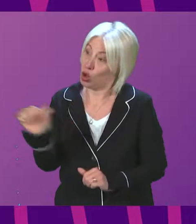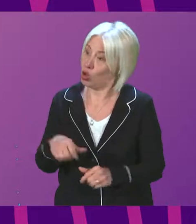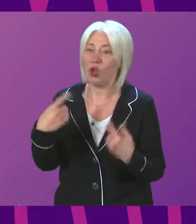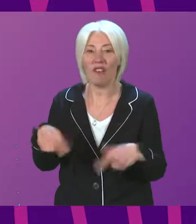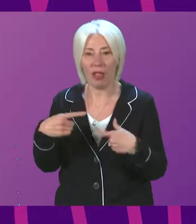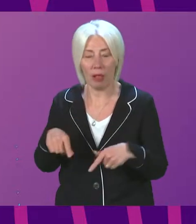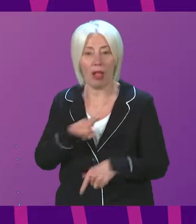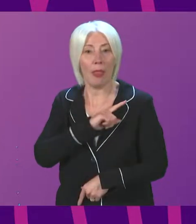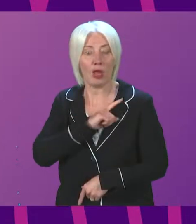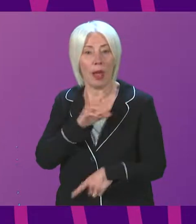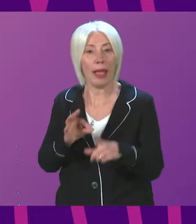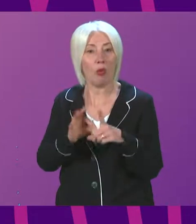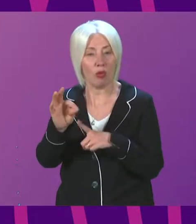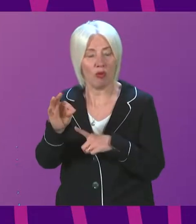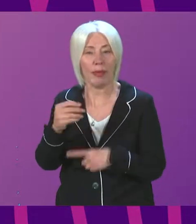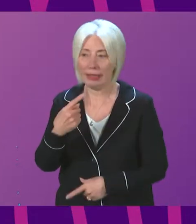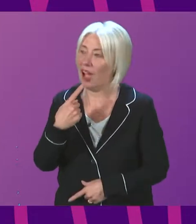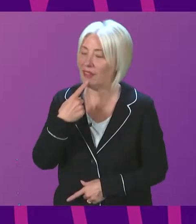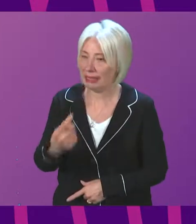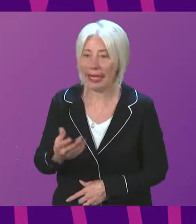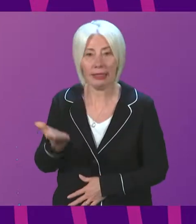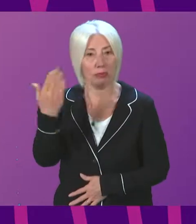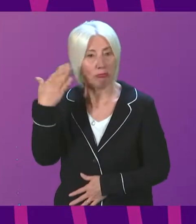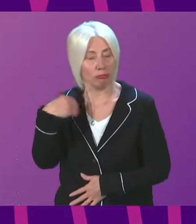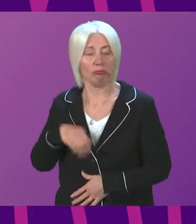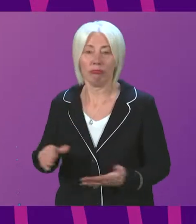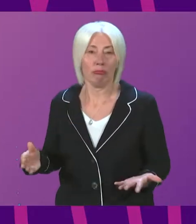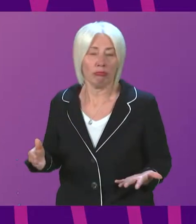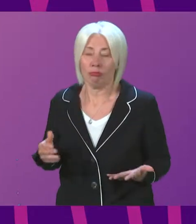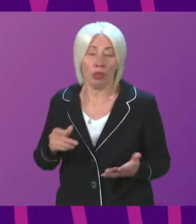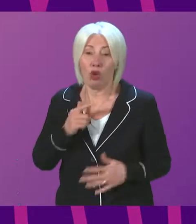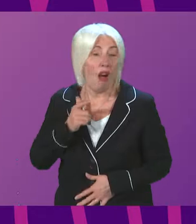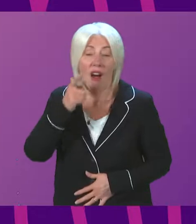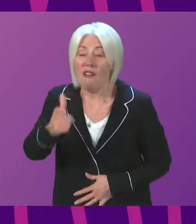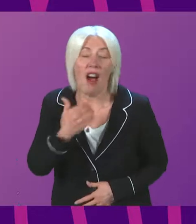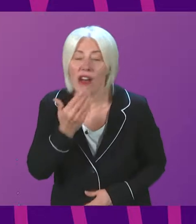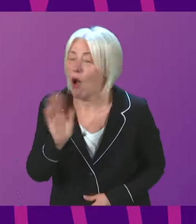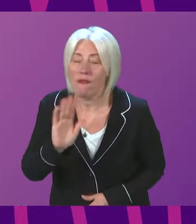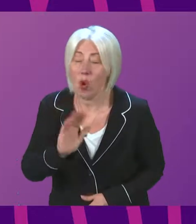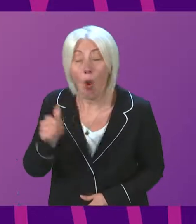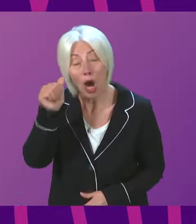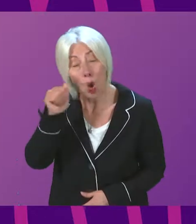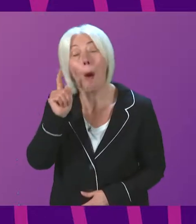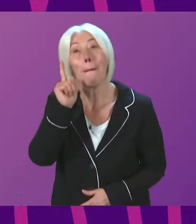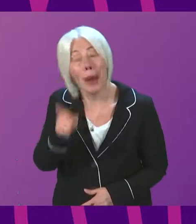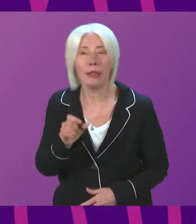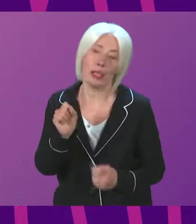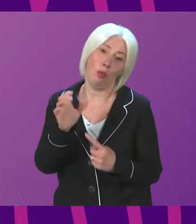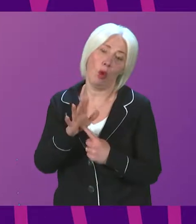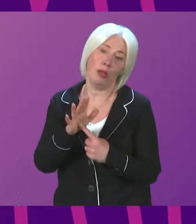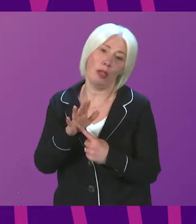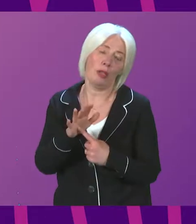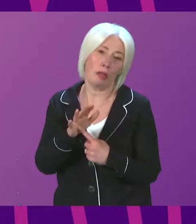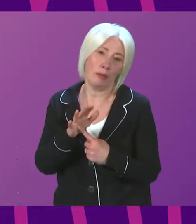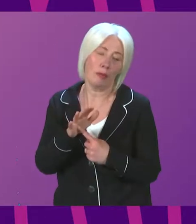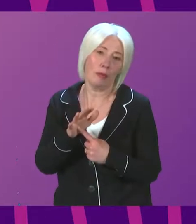the improvements that I have talked about in my earlier answer don't go far enough, but are important. It is also